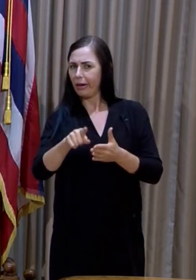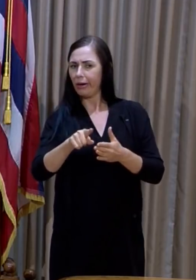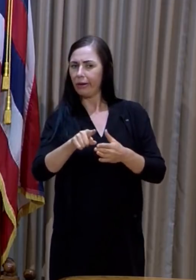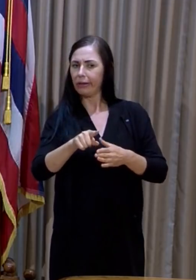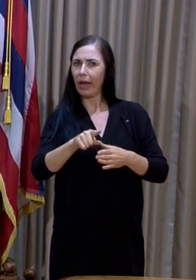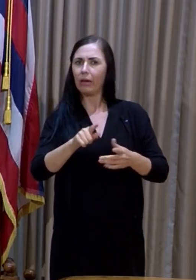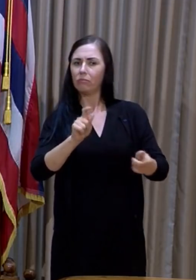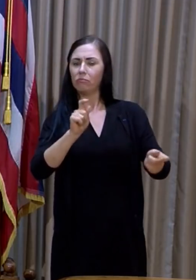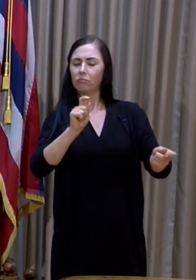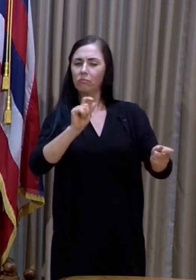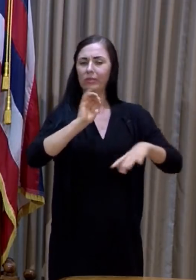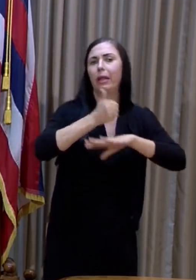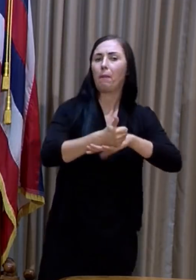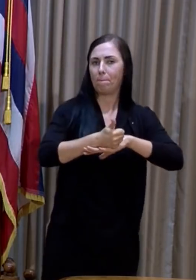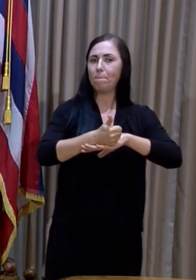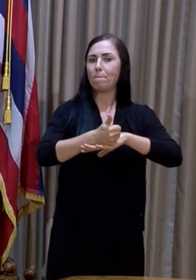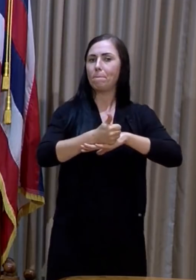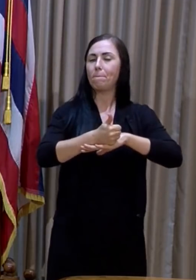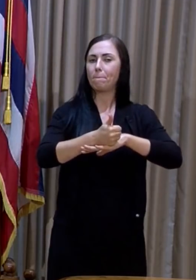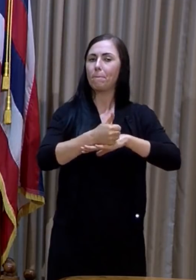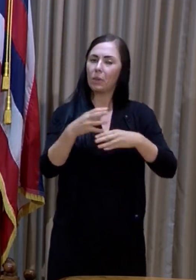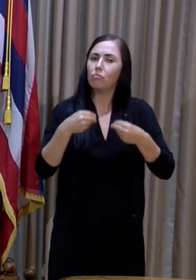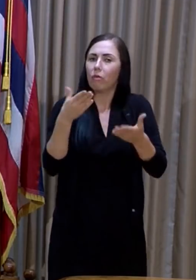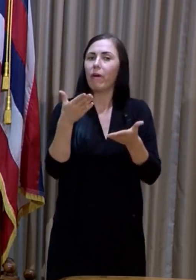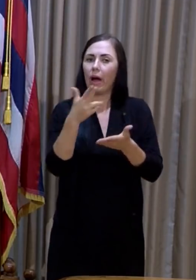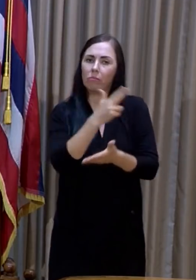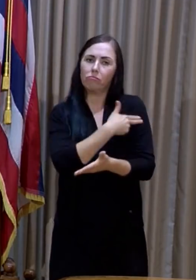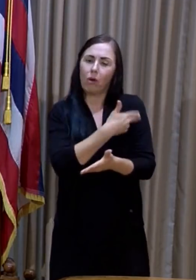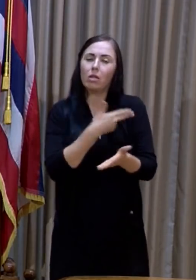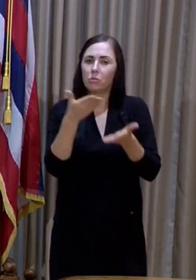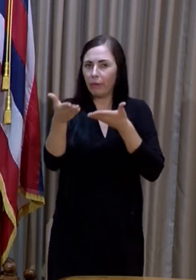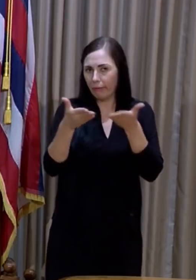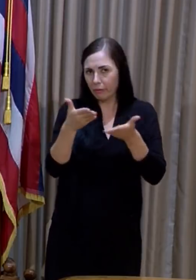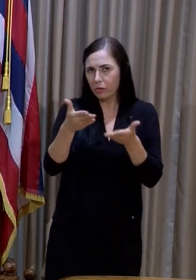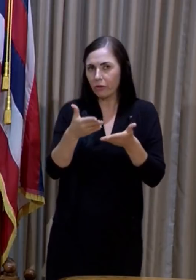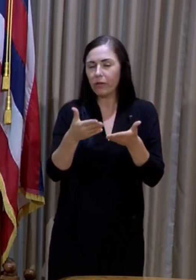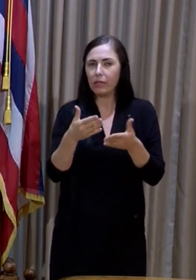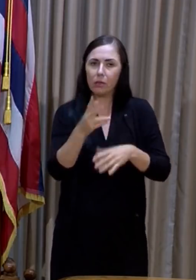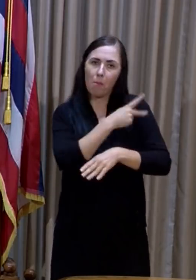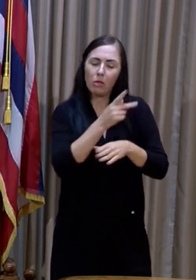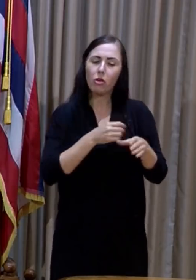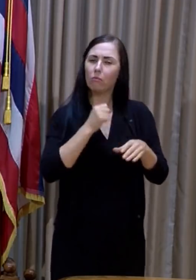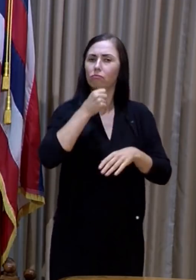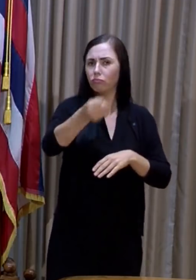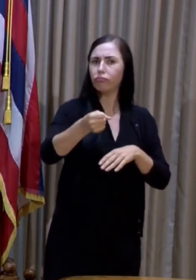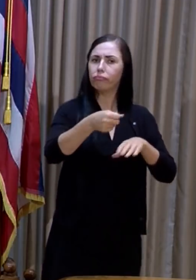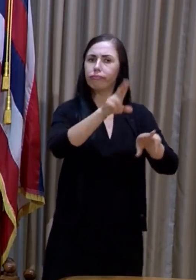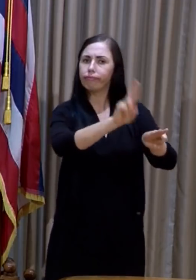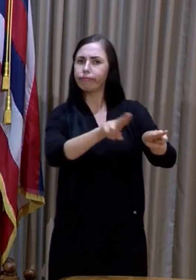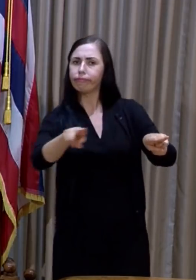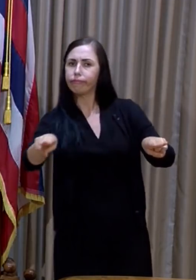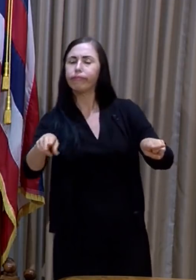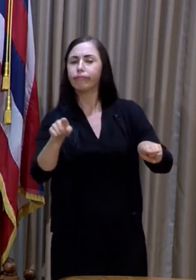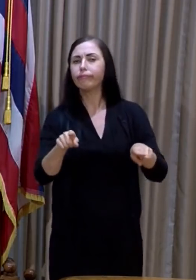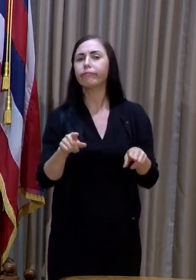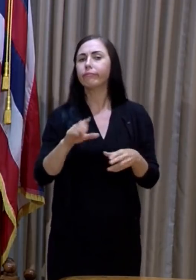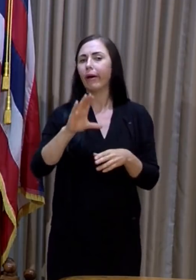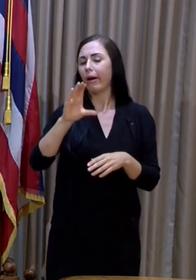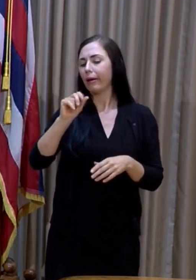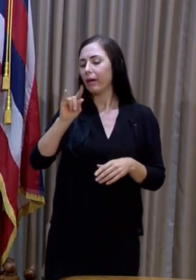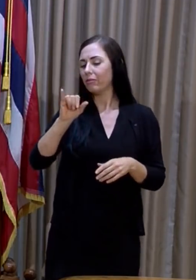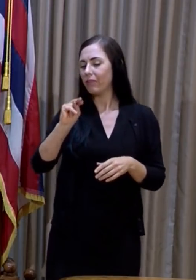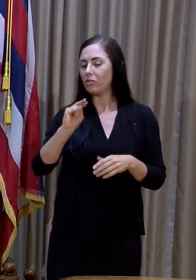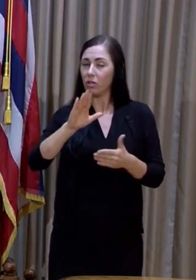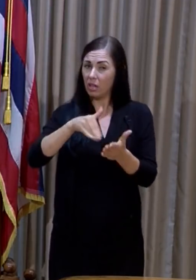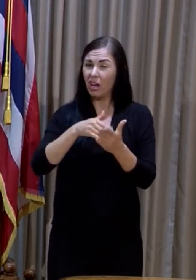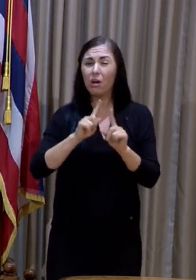facility to be able to service additional patients. The challenge that we